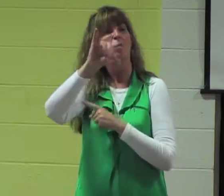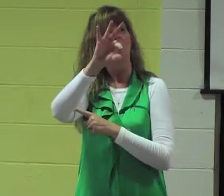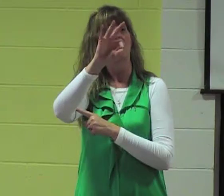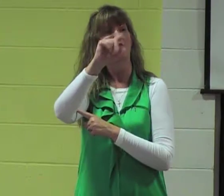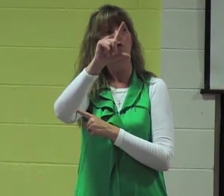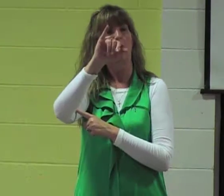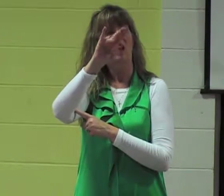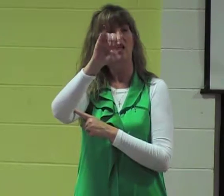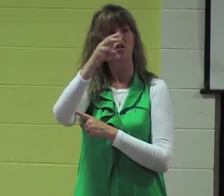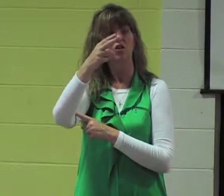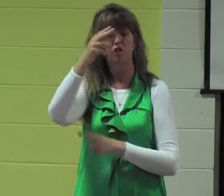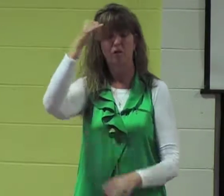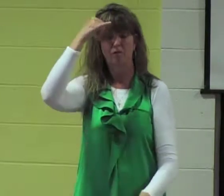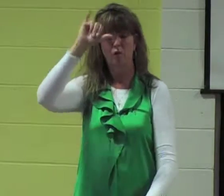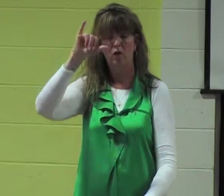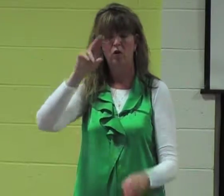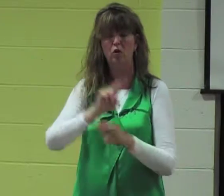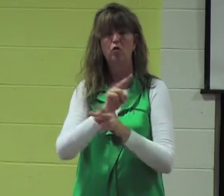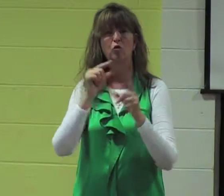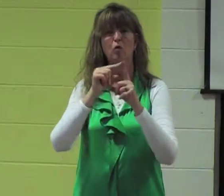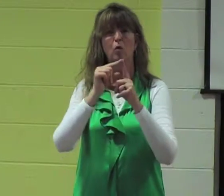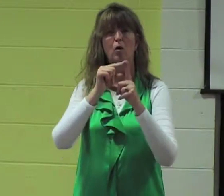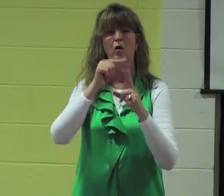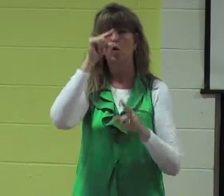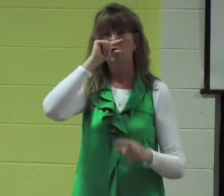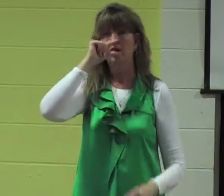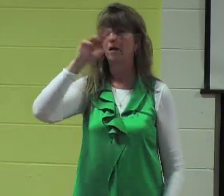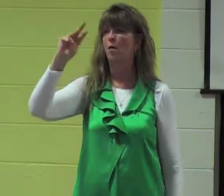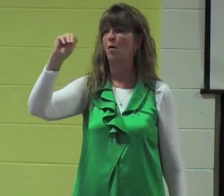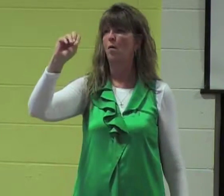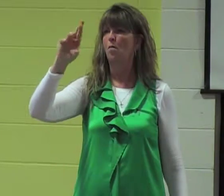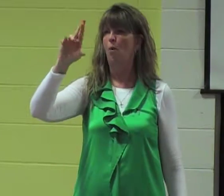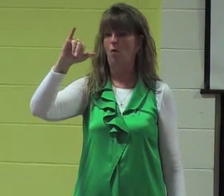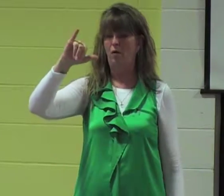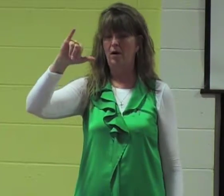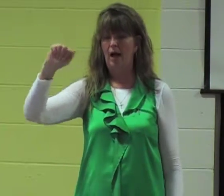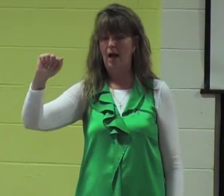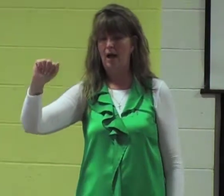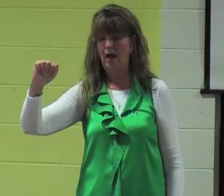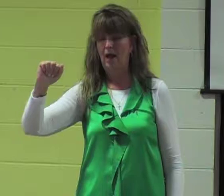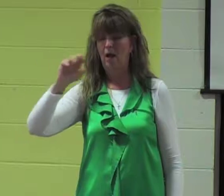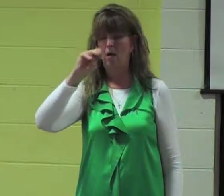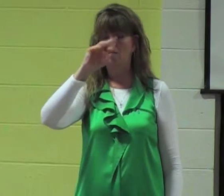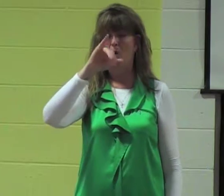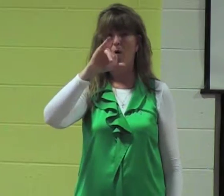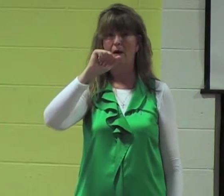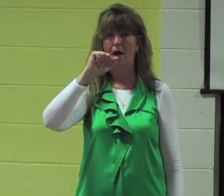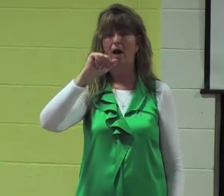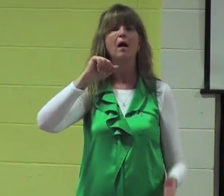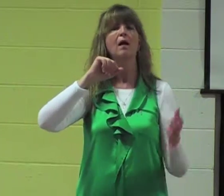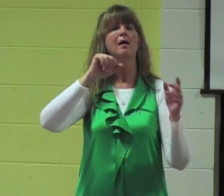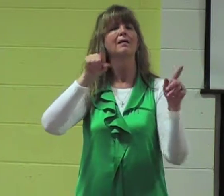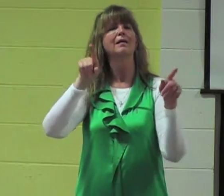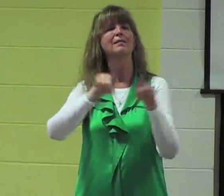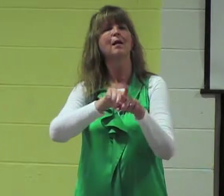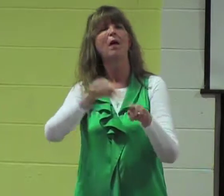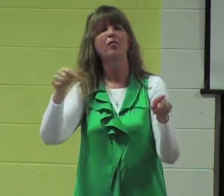Paul uses the word, the Greek word, mormia, for the word